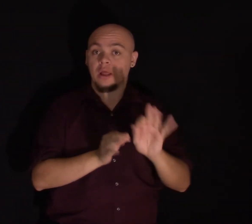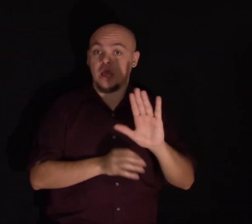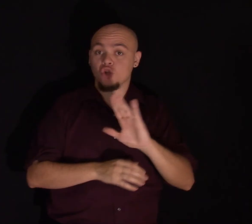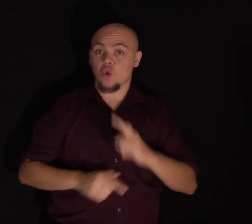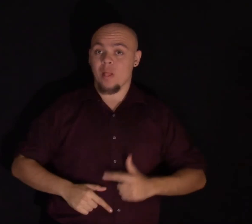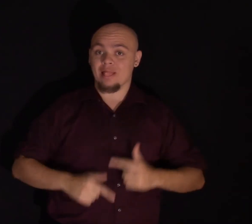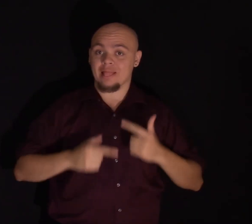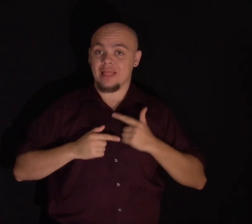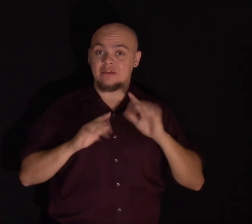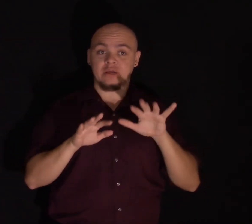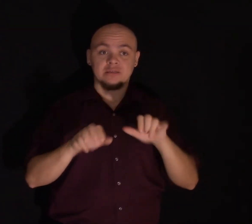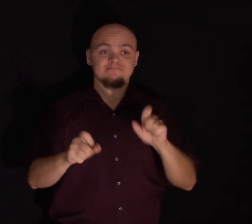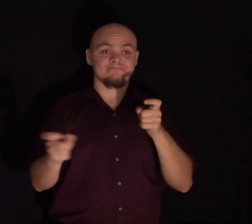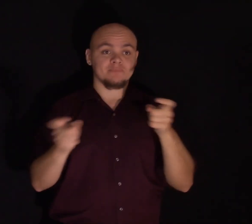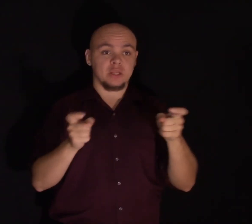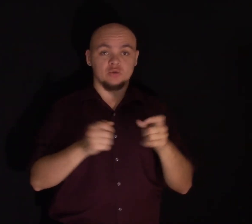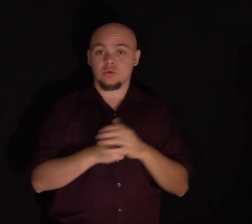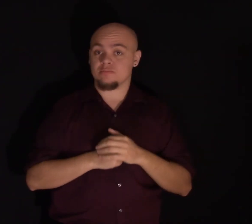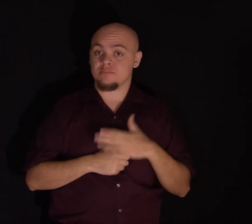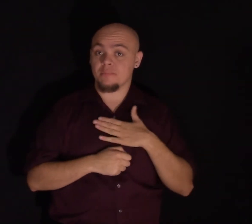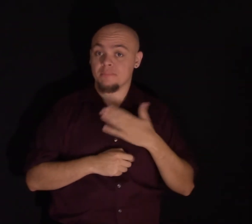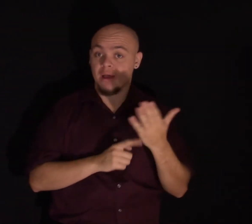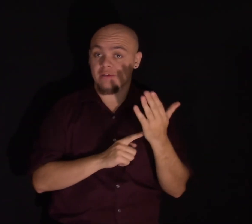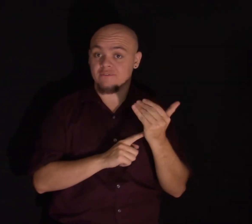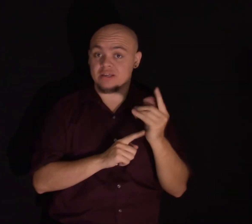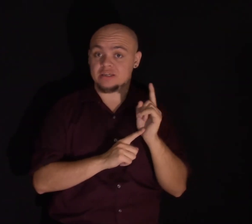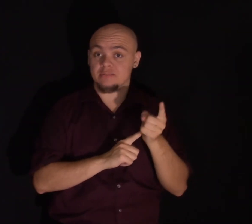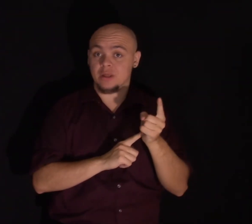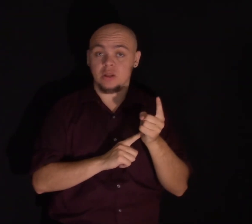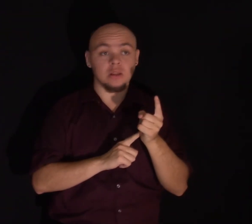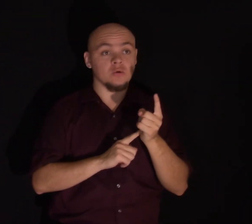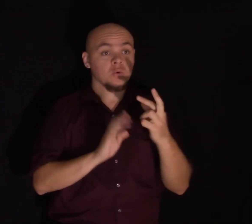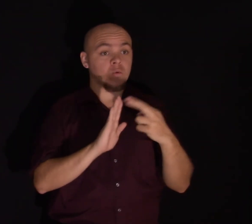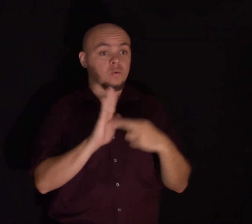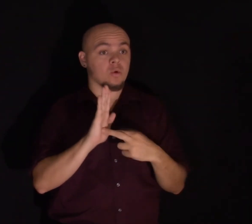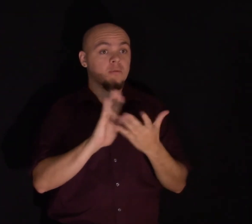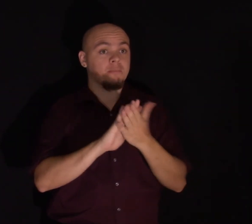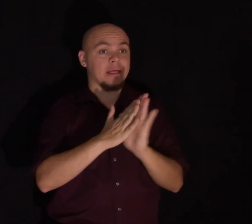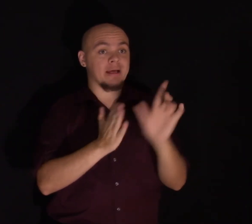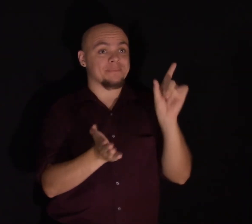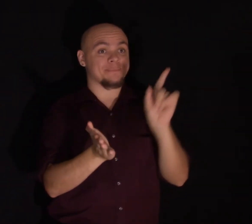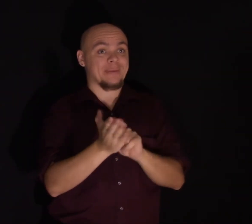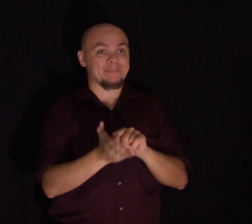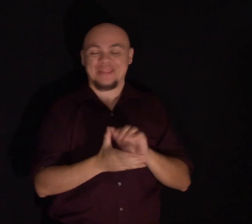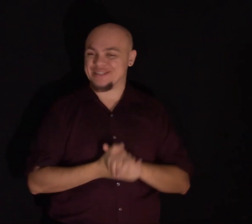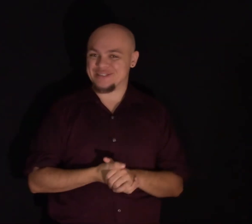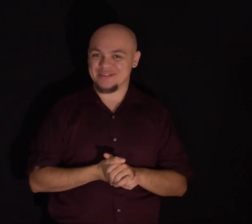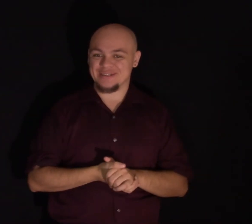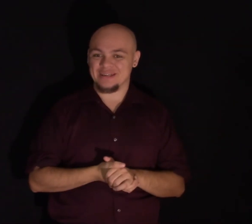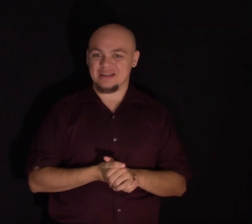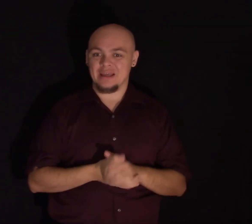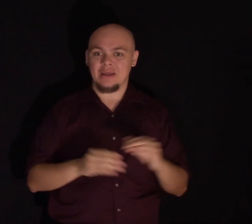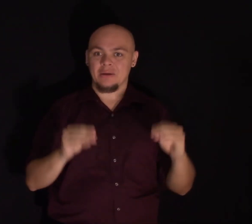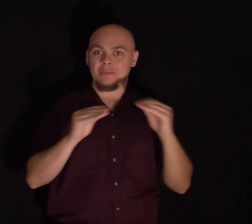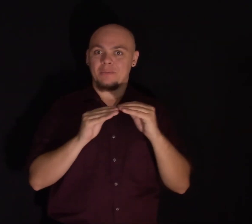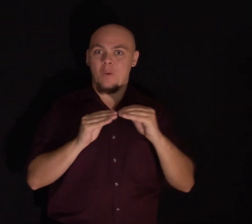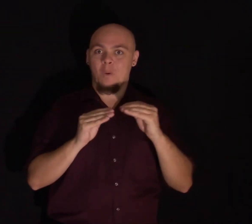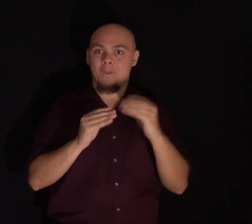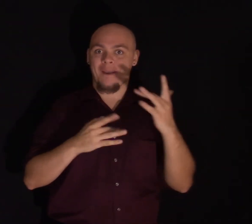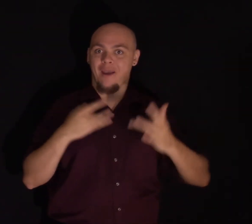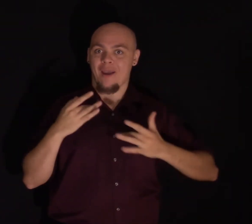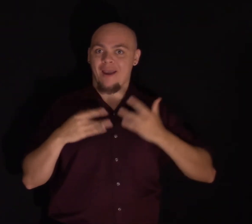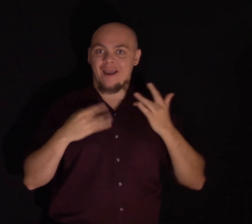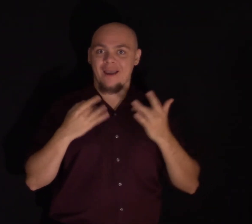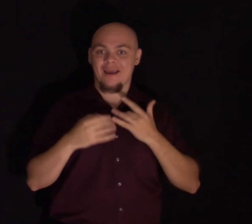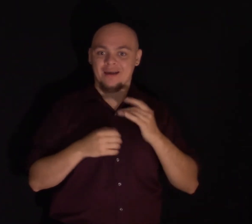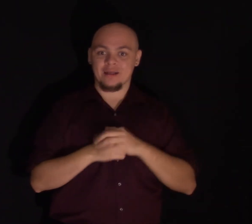life. And I used my 15-minute rule to get it published. So I was getting more and more enthusiastic about this. Then